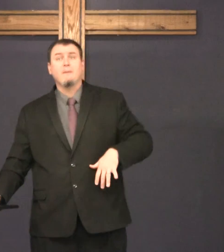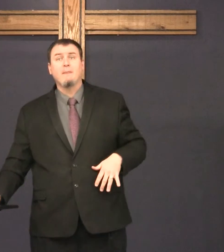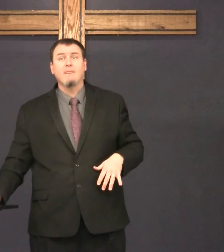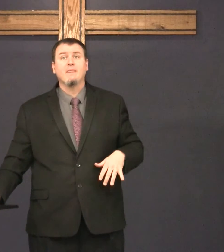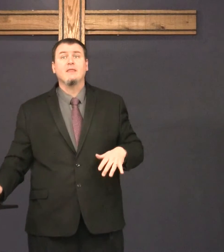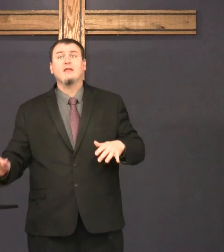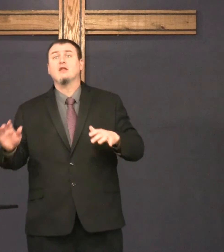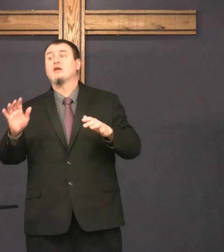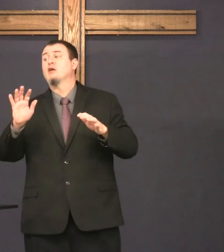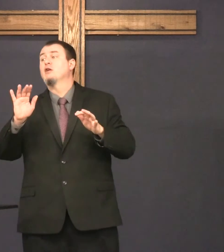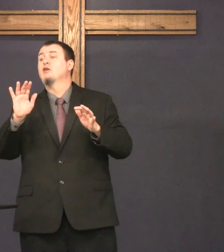Now,